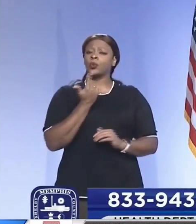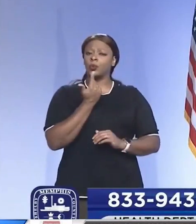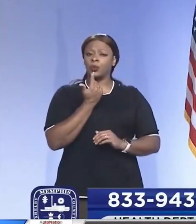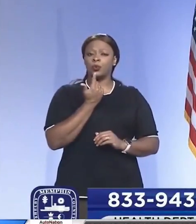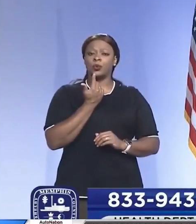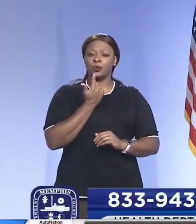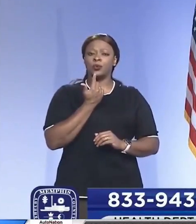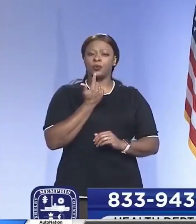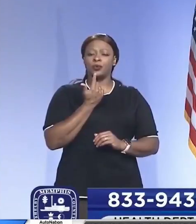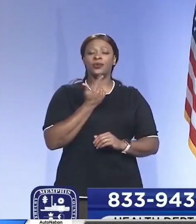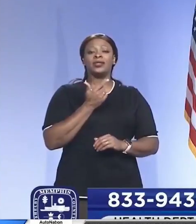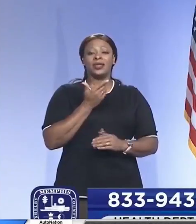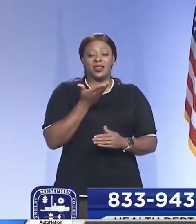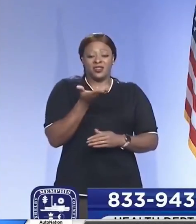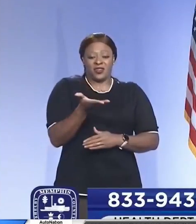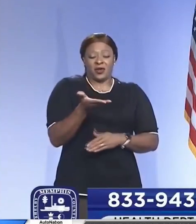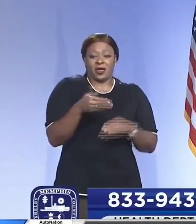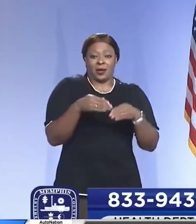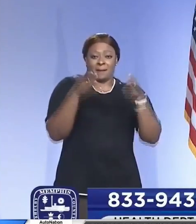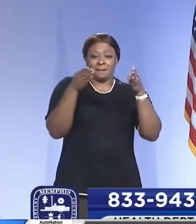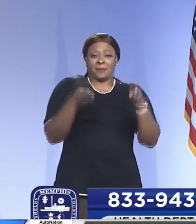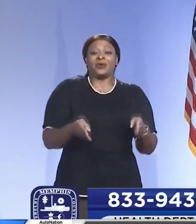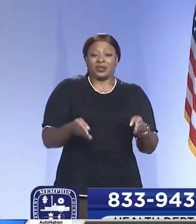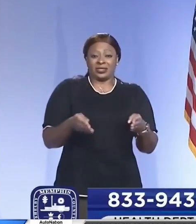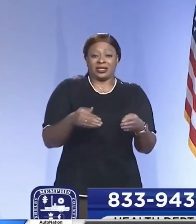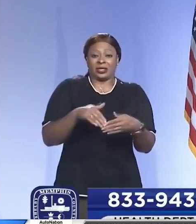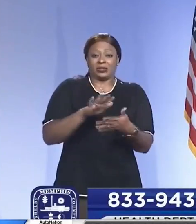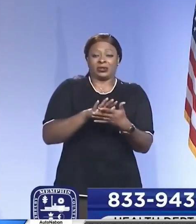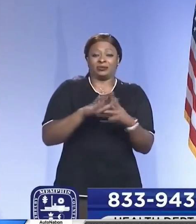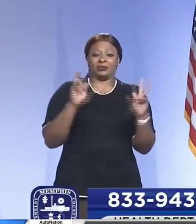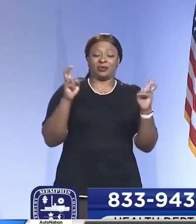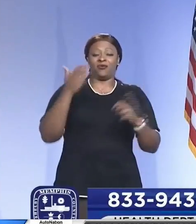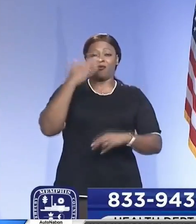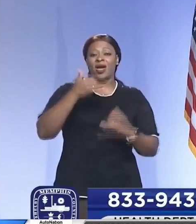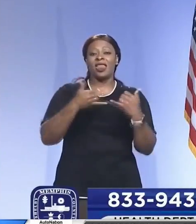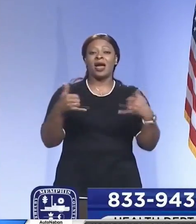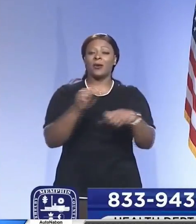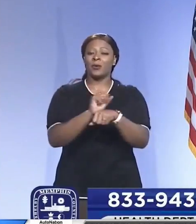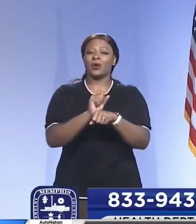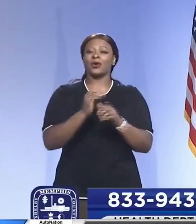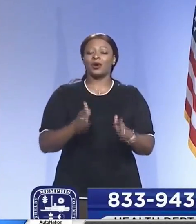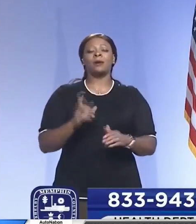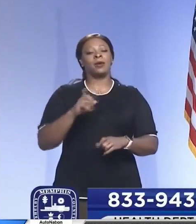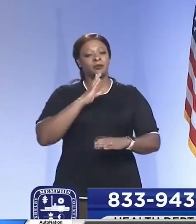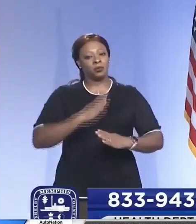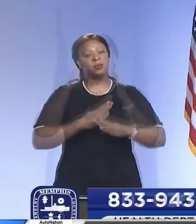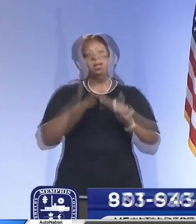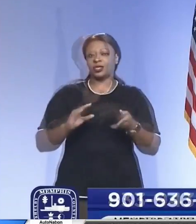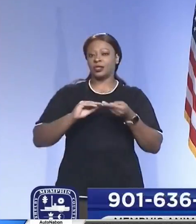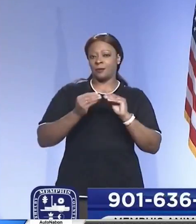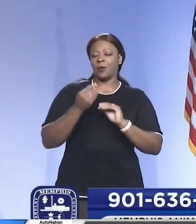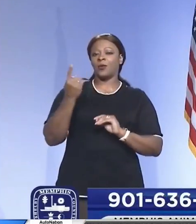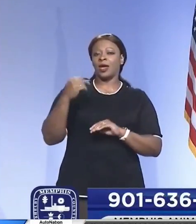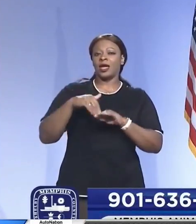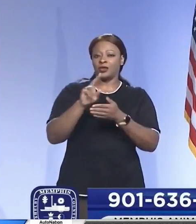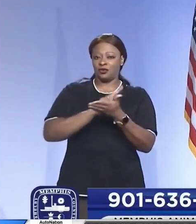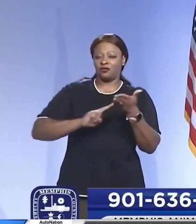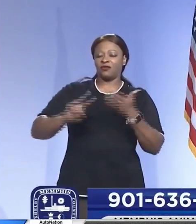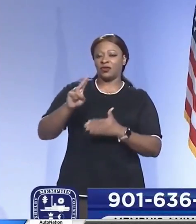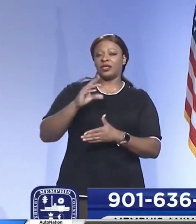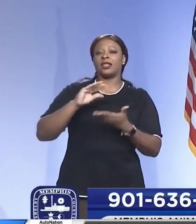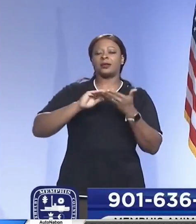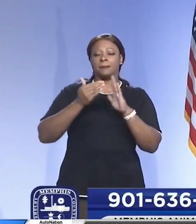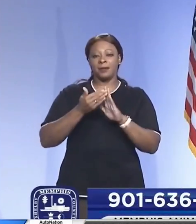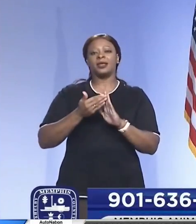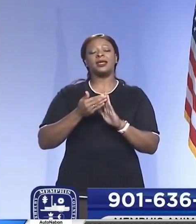are at the front line so to speak must be protected as well our university in